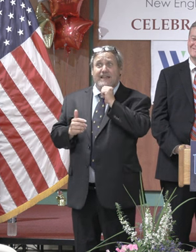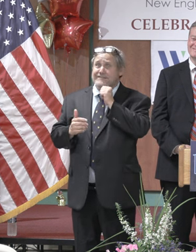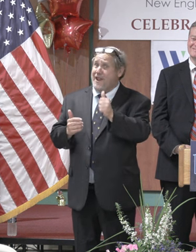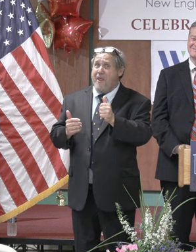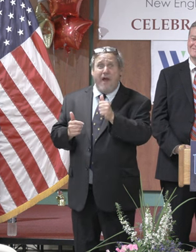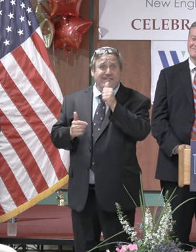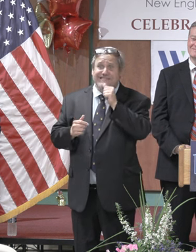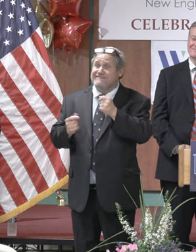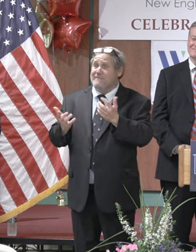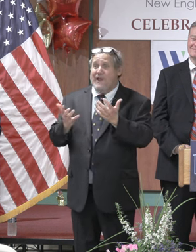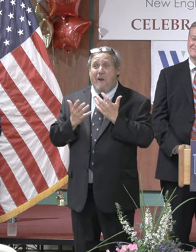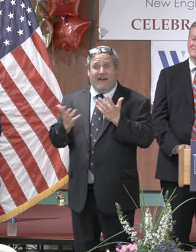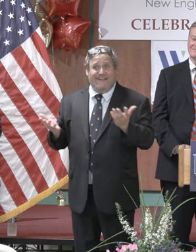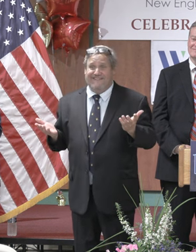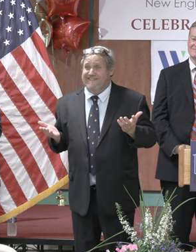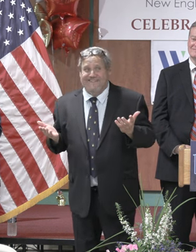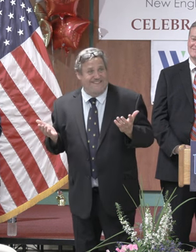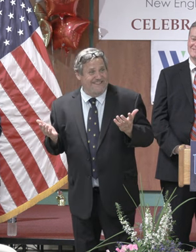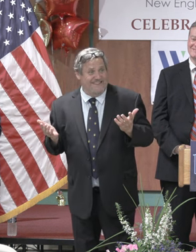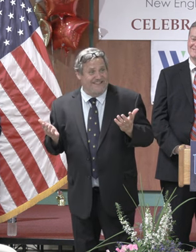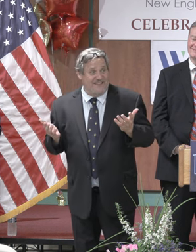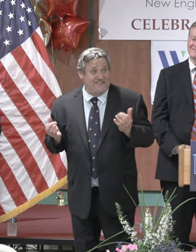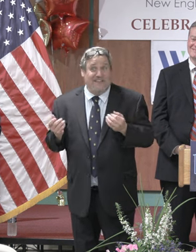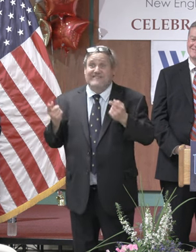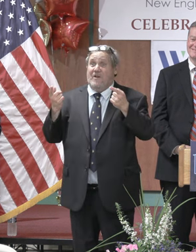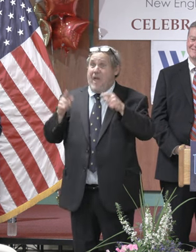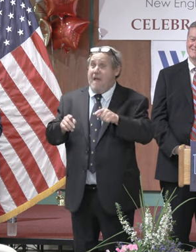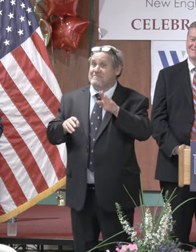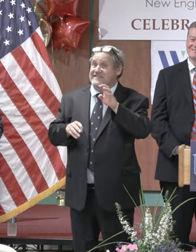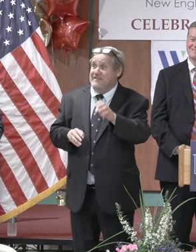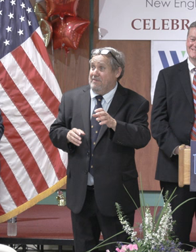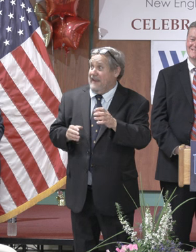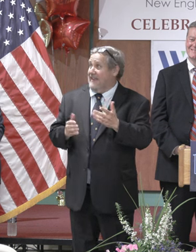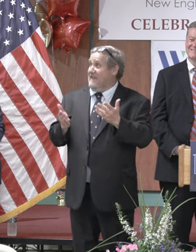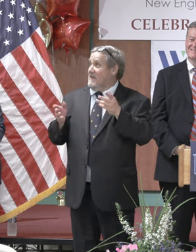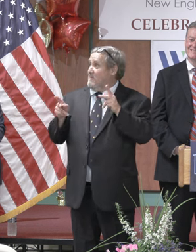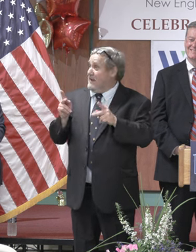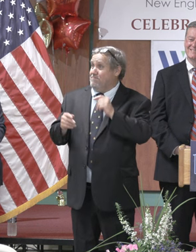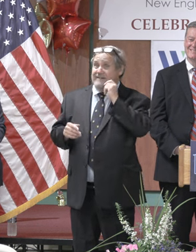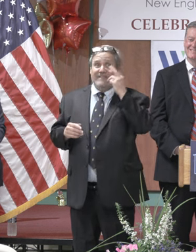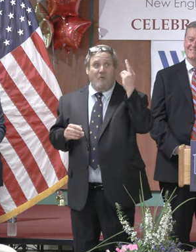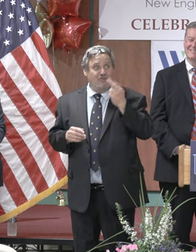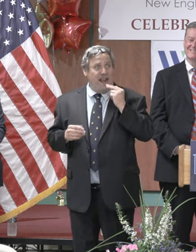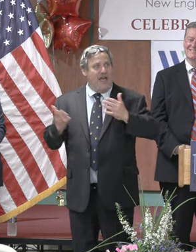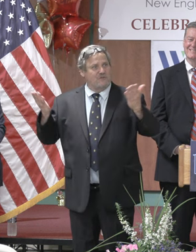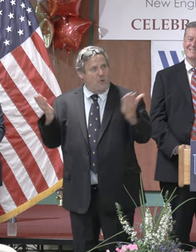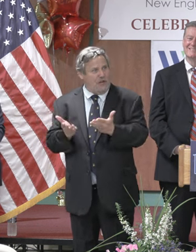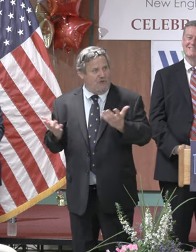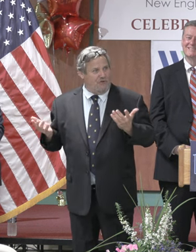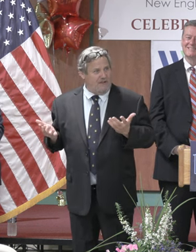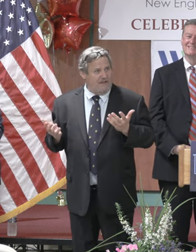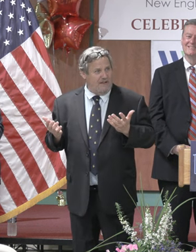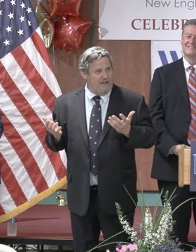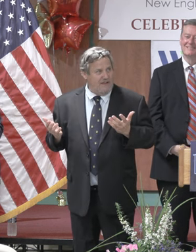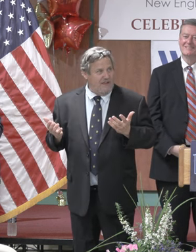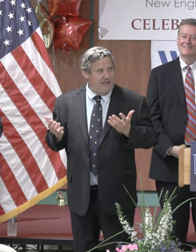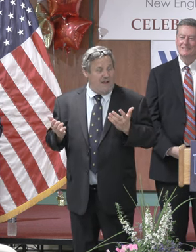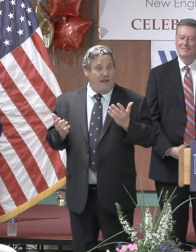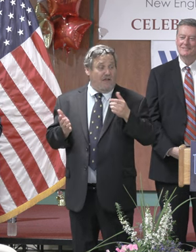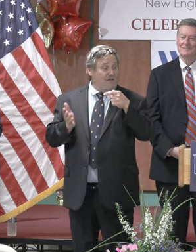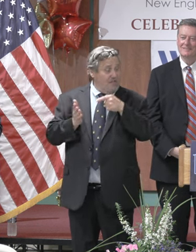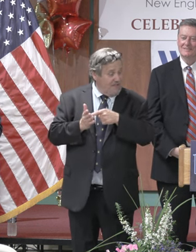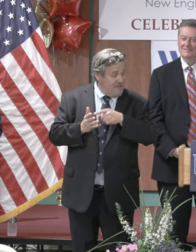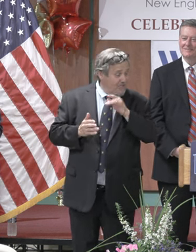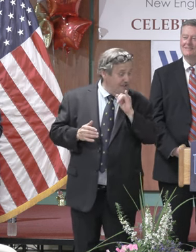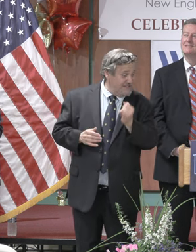that is not a designation that we would like to maintain we would like people to know that we are